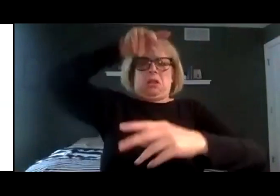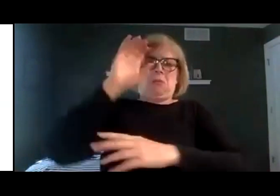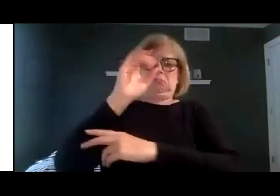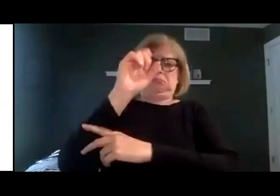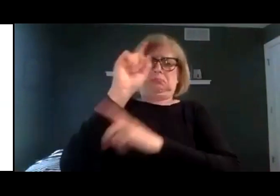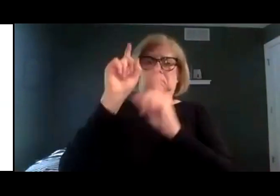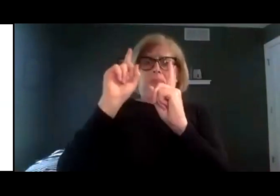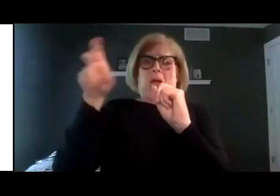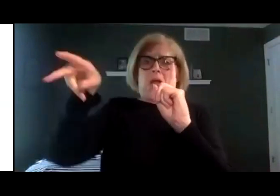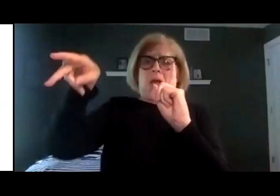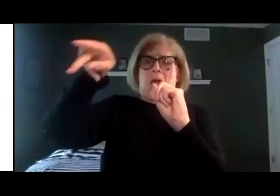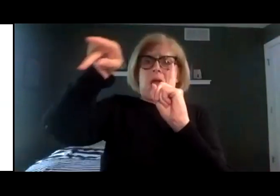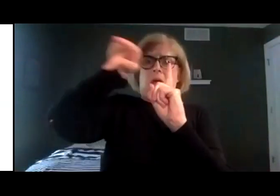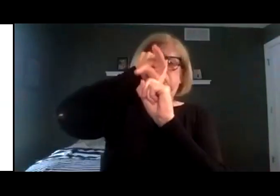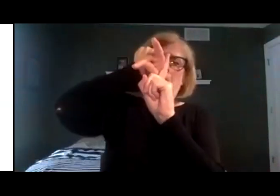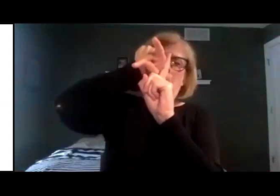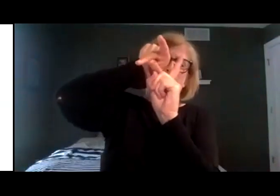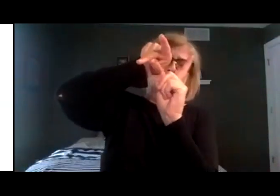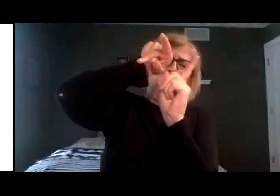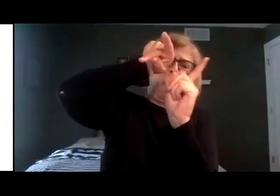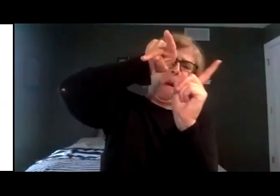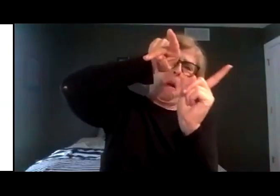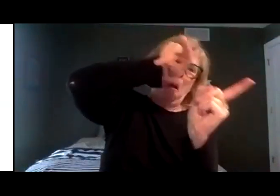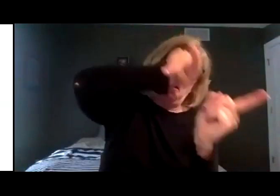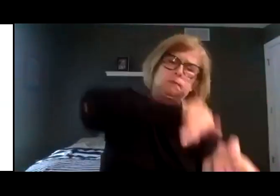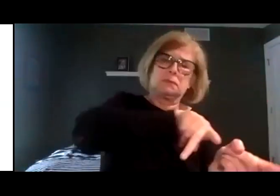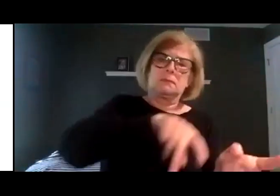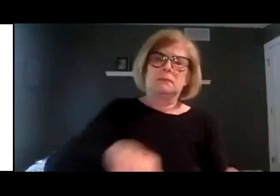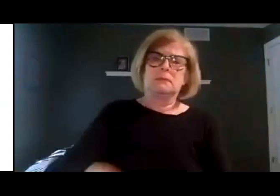and off the mattress, Corduroy toppled.